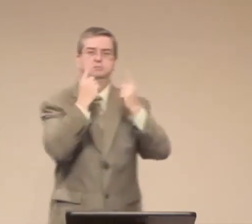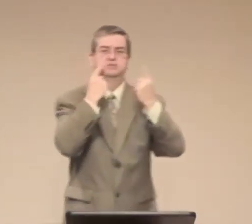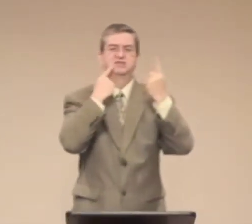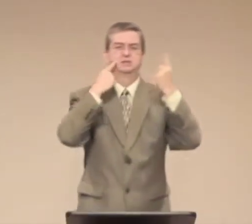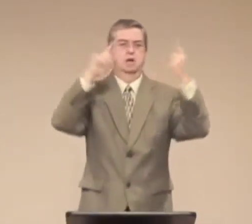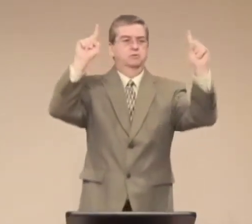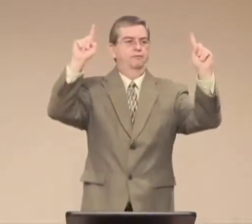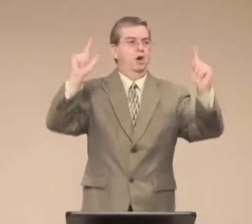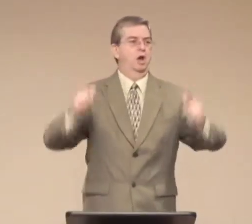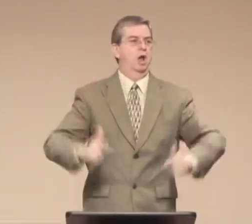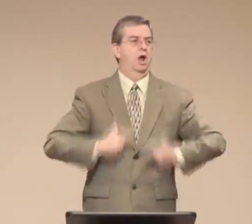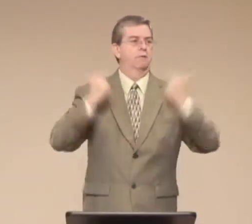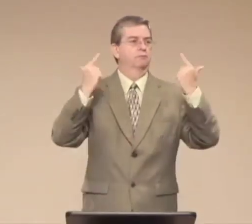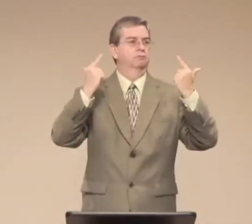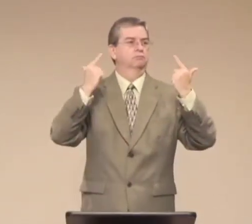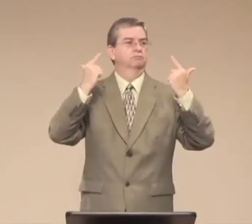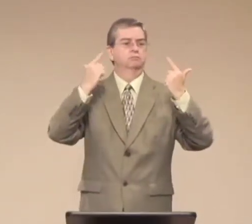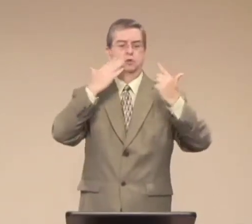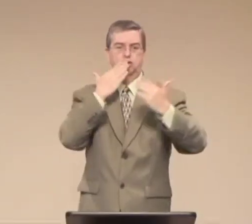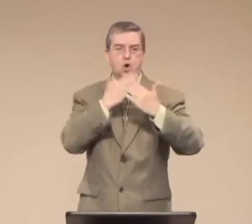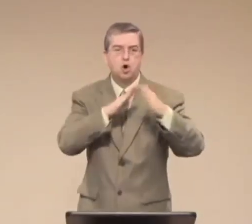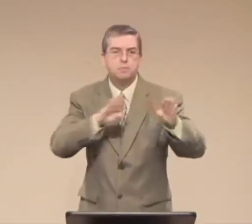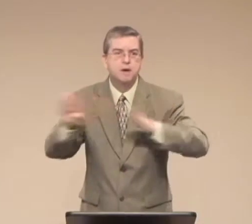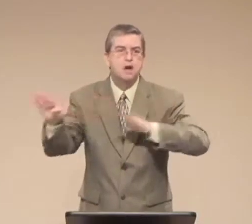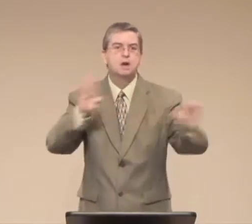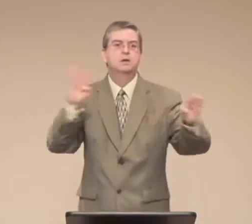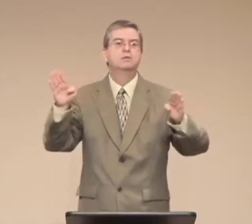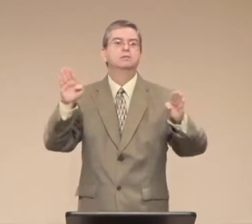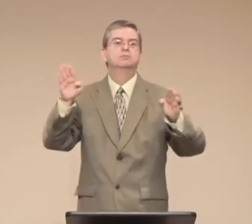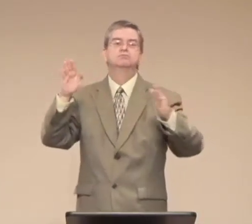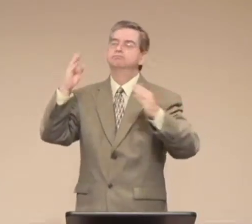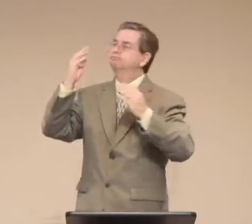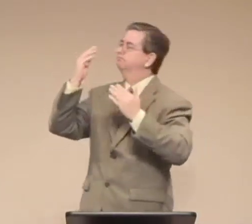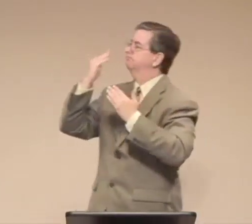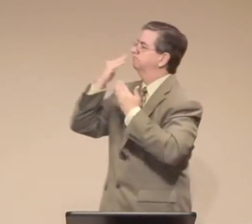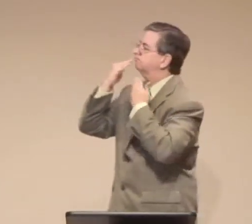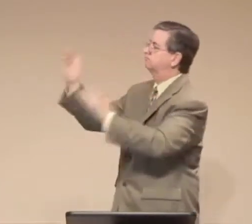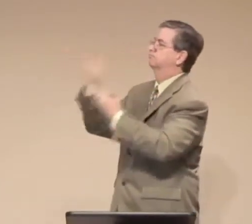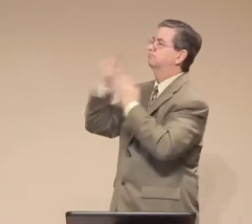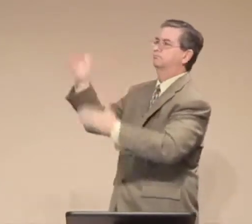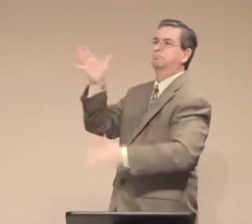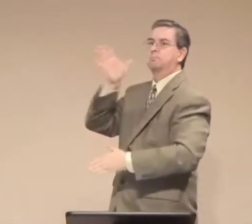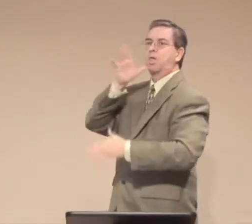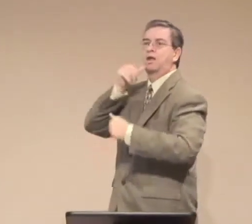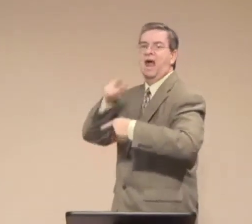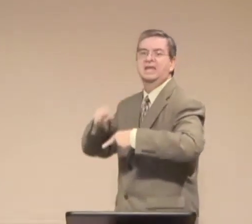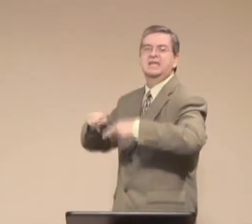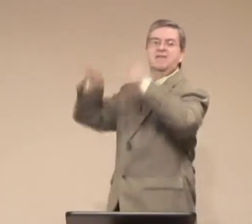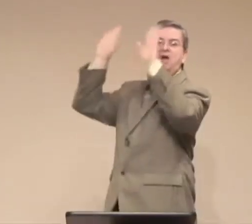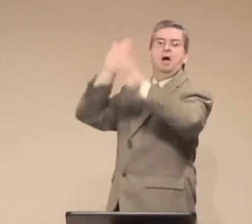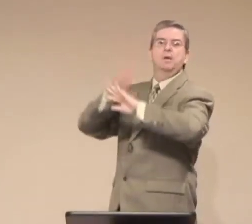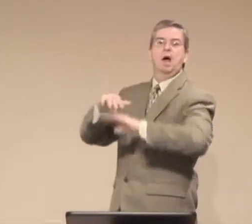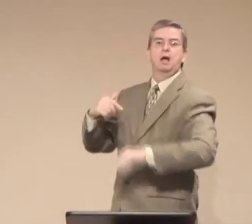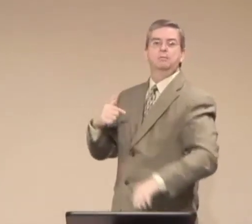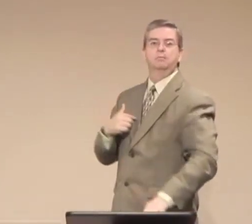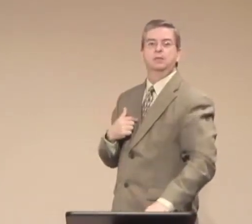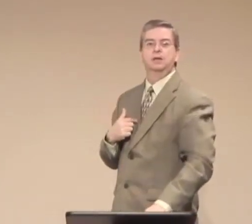Sure. And after that, he